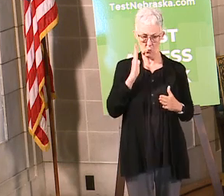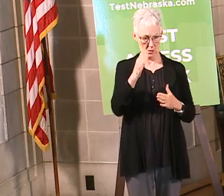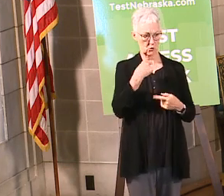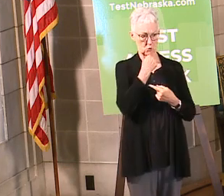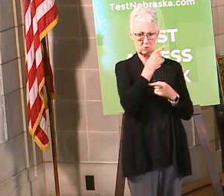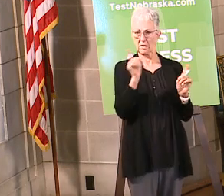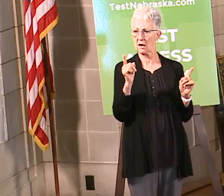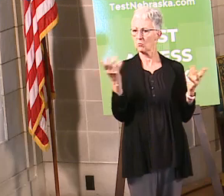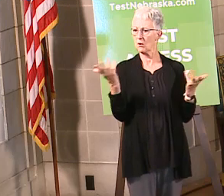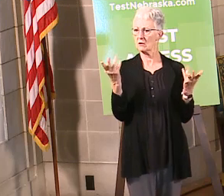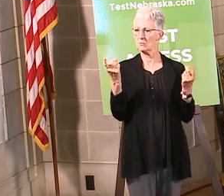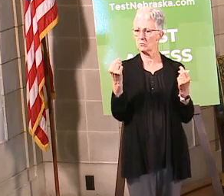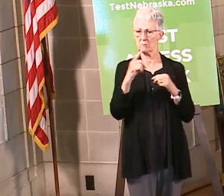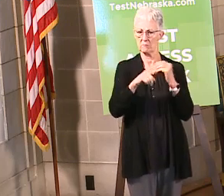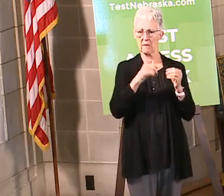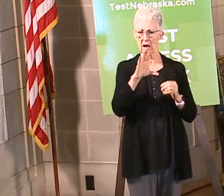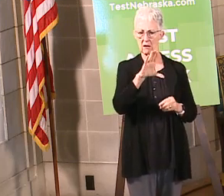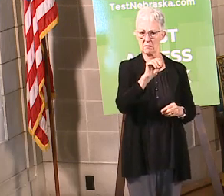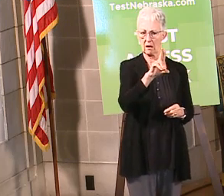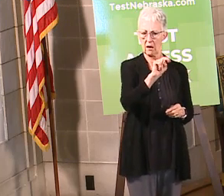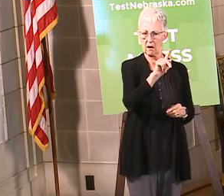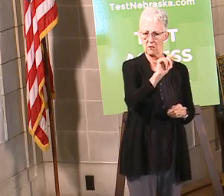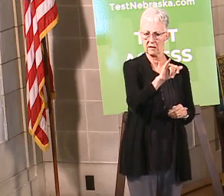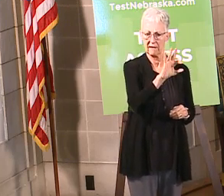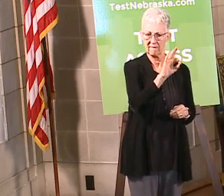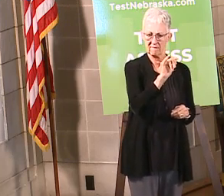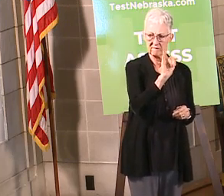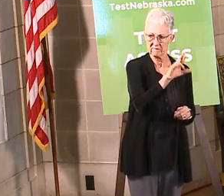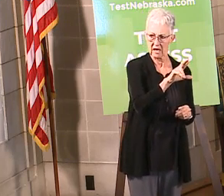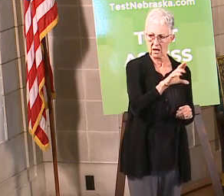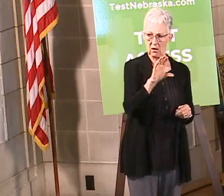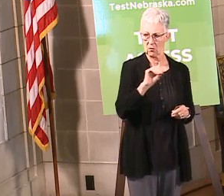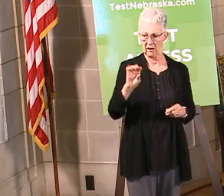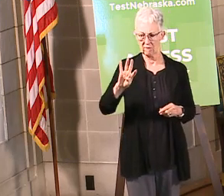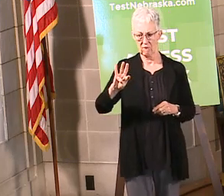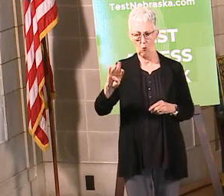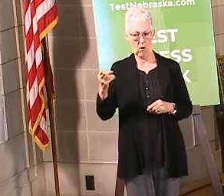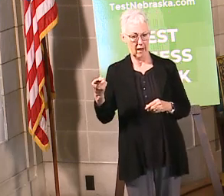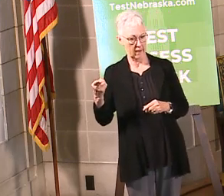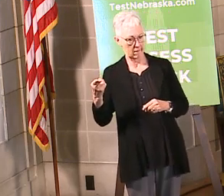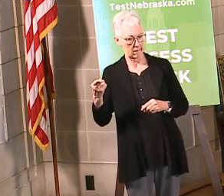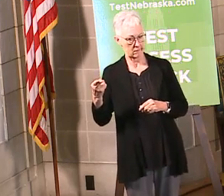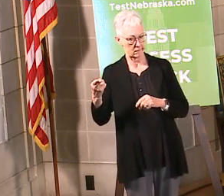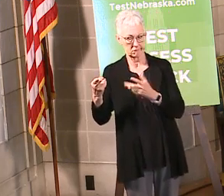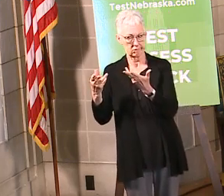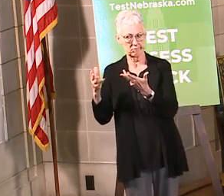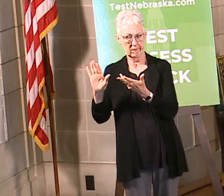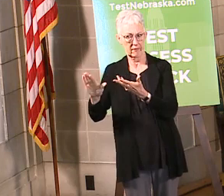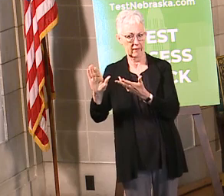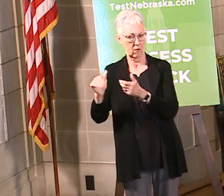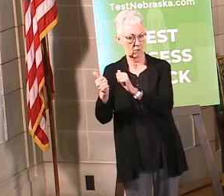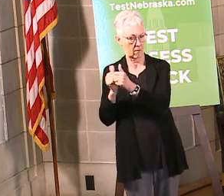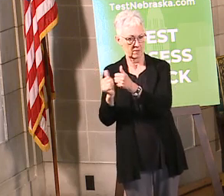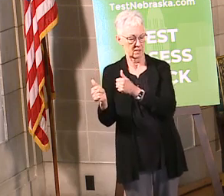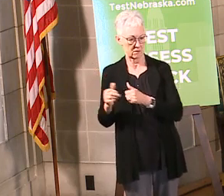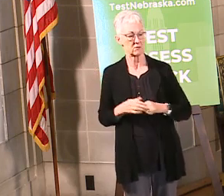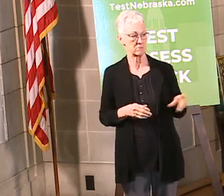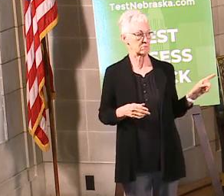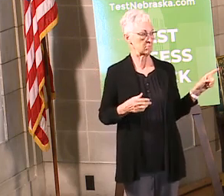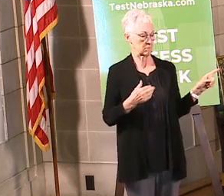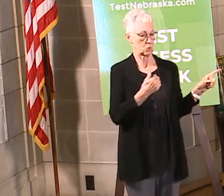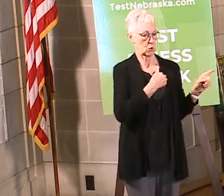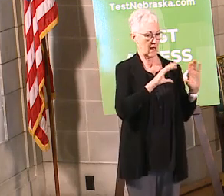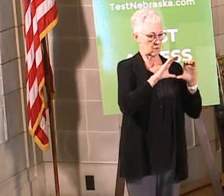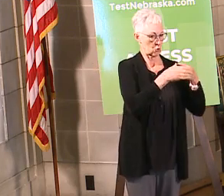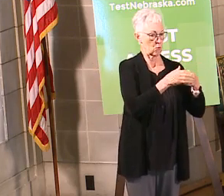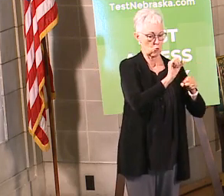-H livestock shows? So yes, we've got a team of folks who are working on coming up with some guidance with regard to county fairs for next month. So that is something that is in